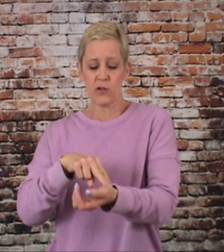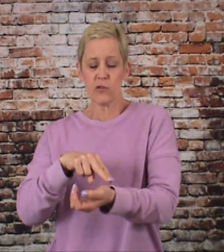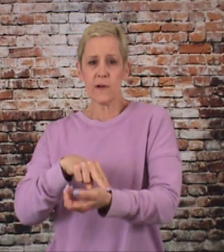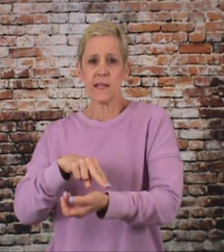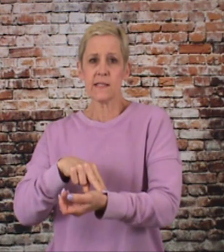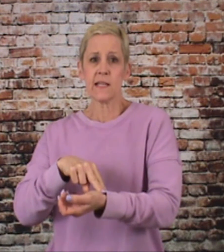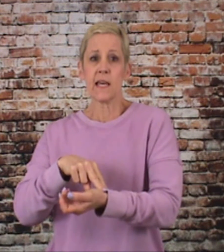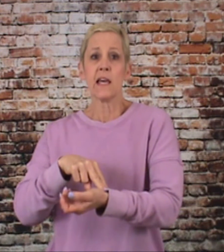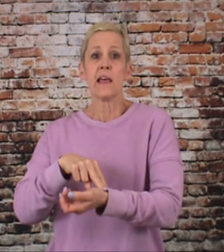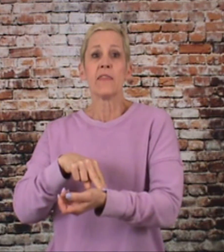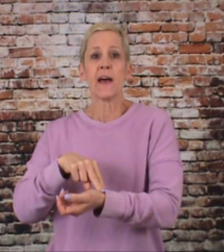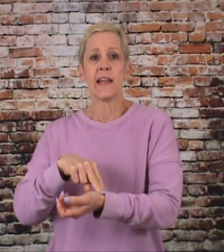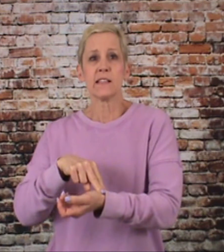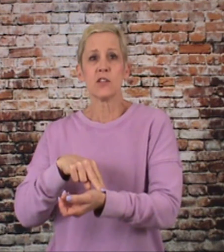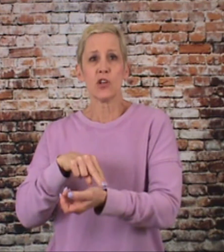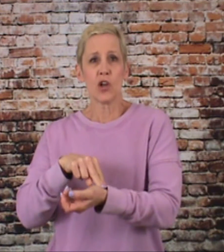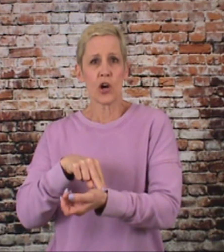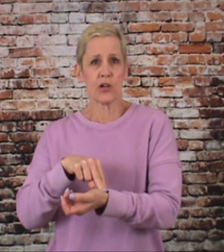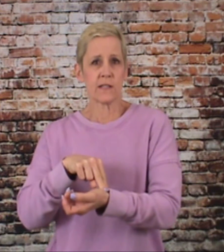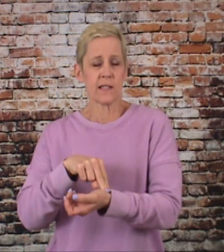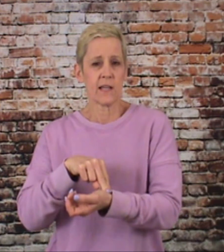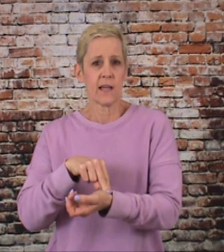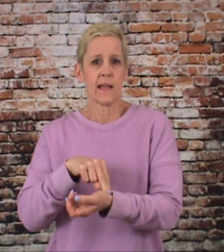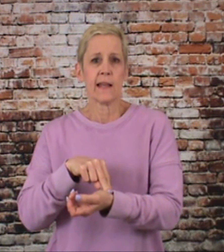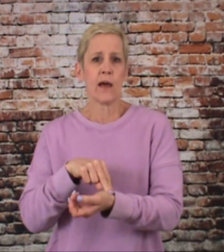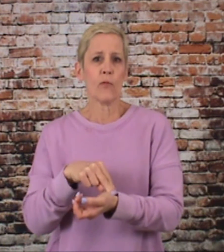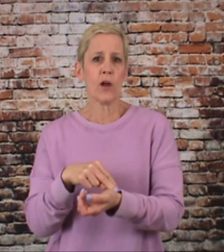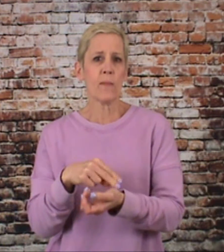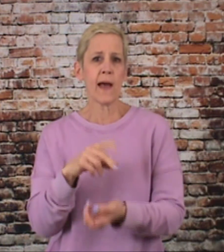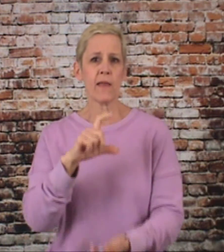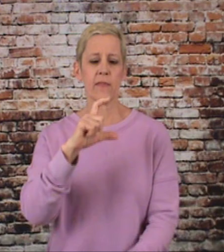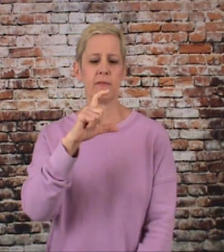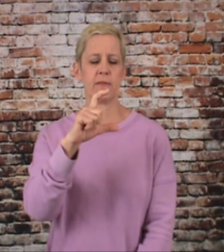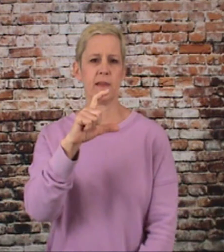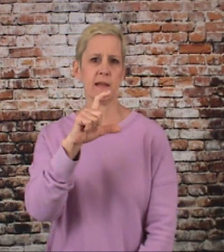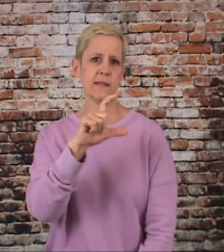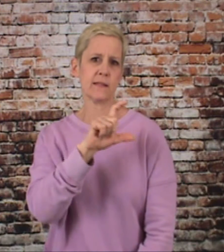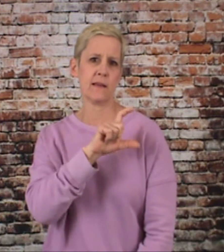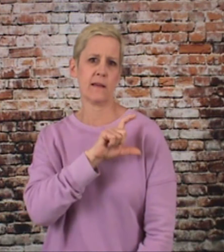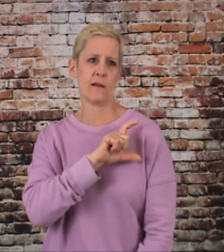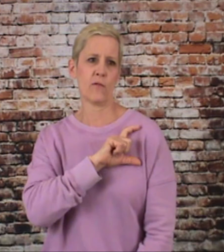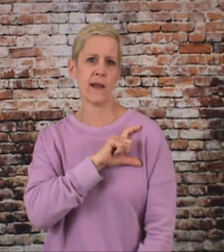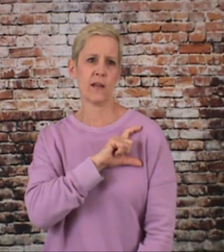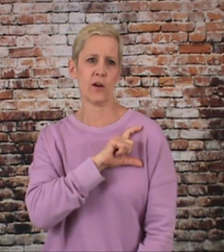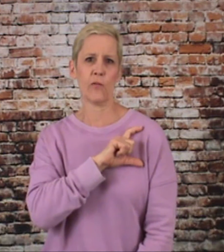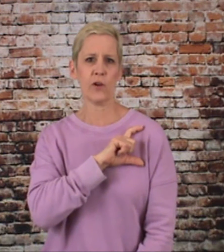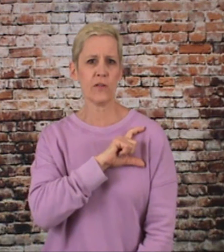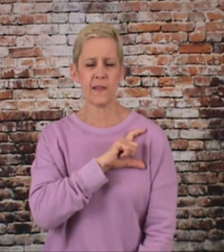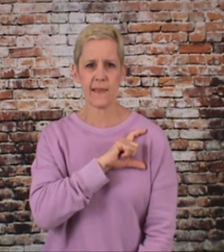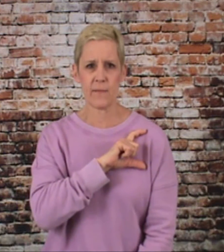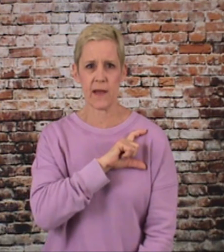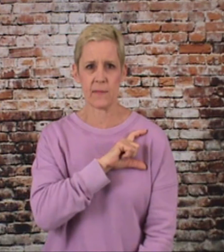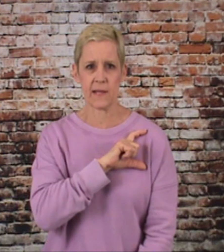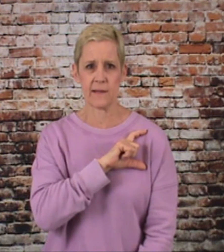on your wrist that is nurse now what about this right here what do you think that might be